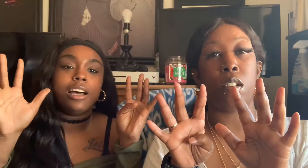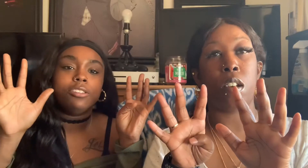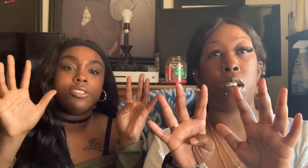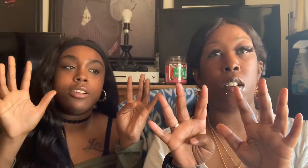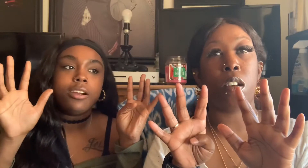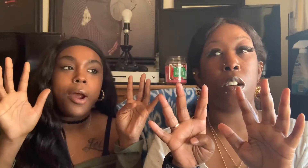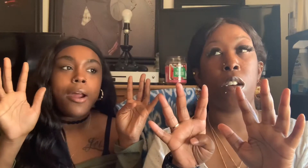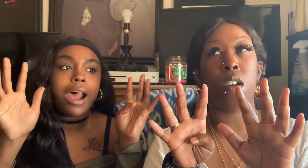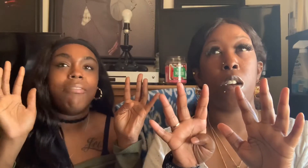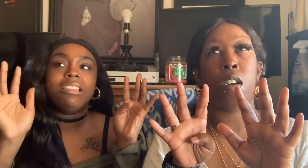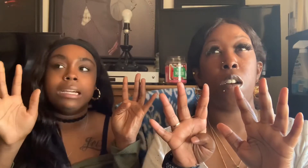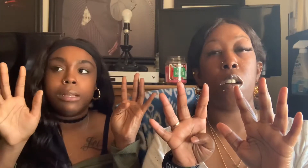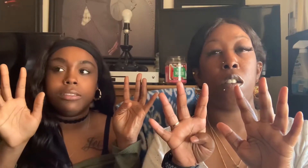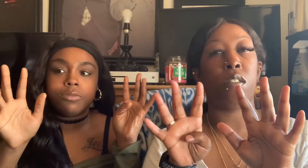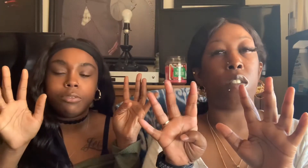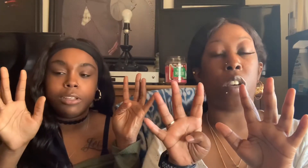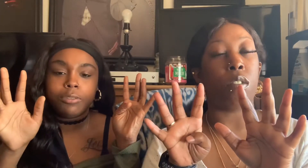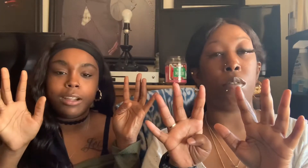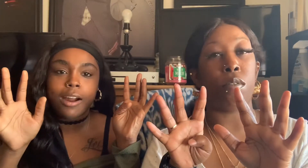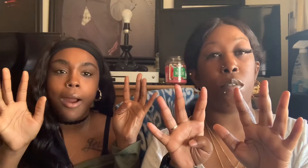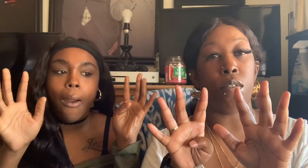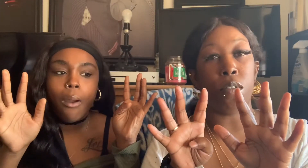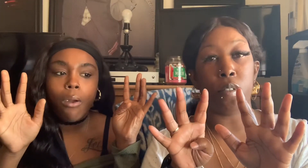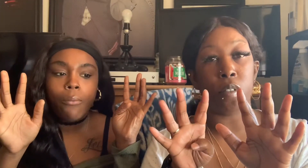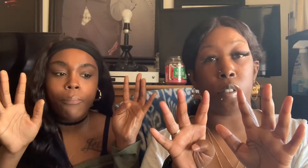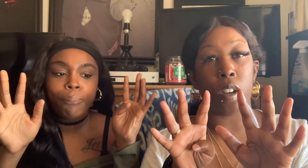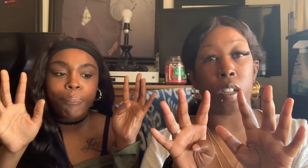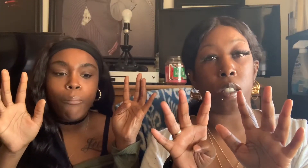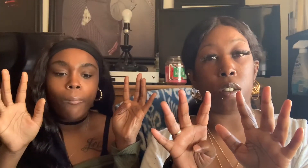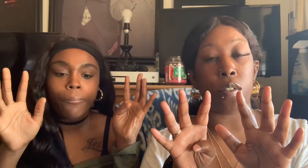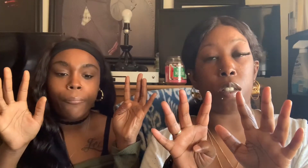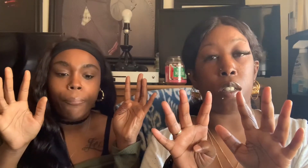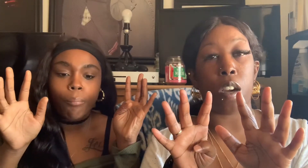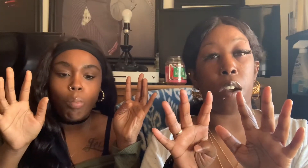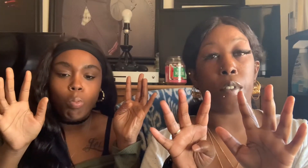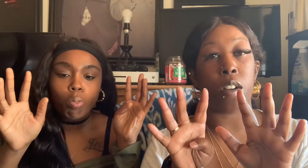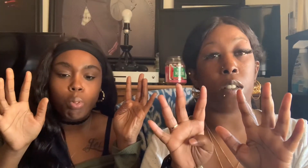I have to think about this one. I ain't stole nothing to hire by $10.